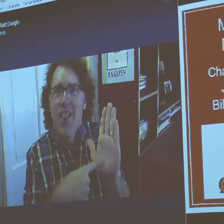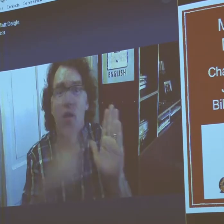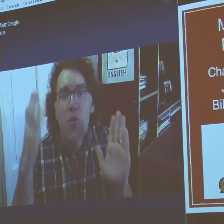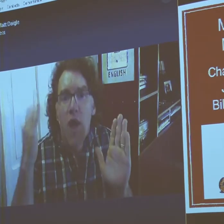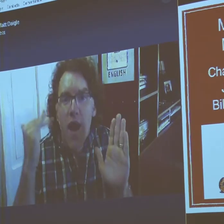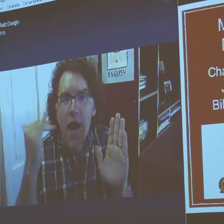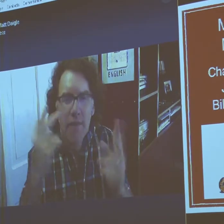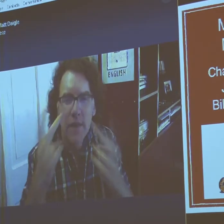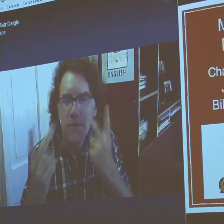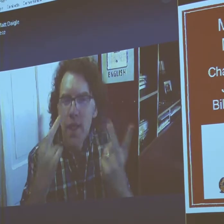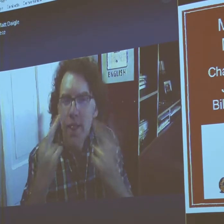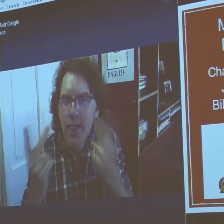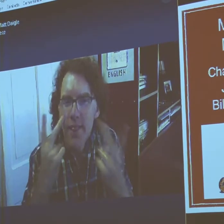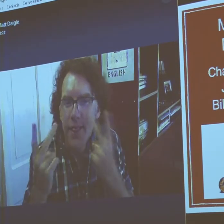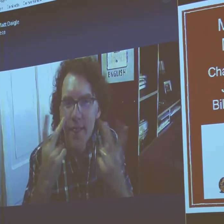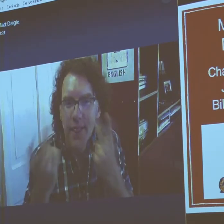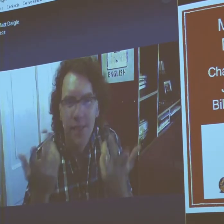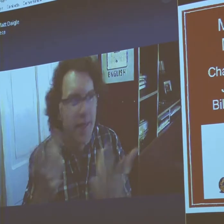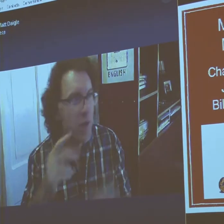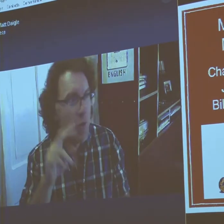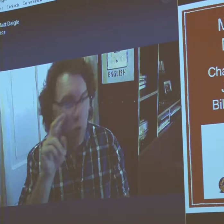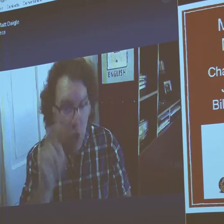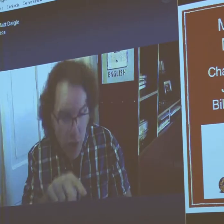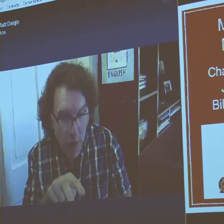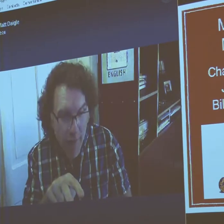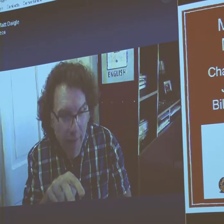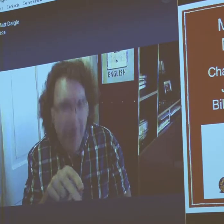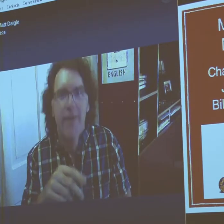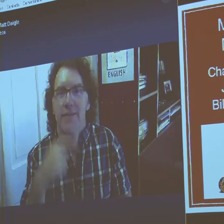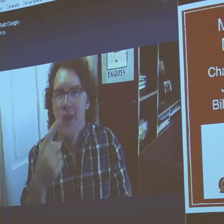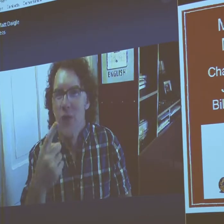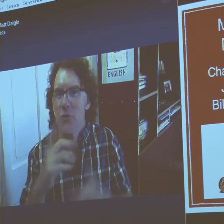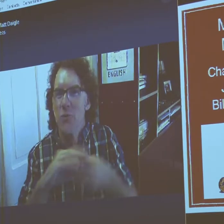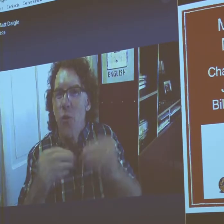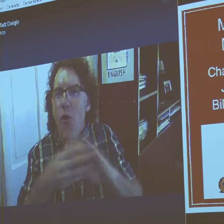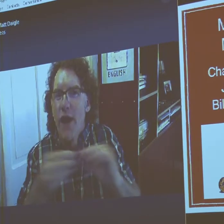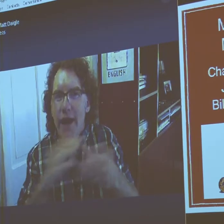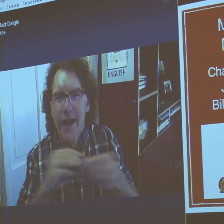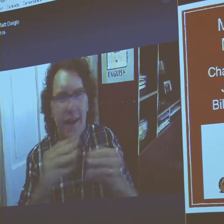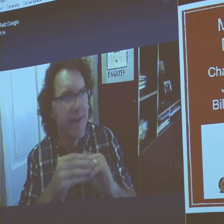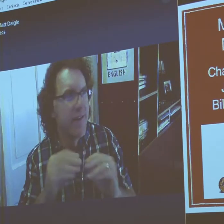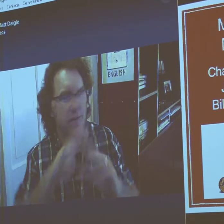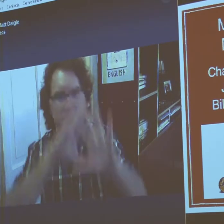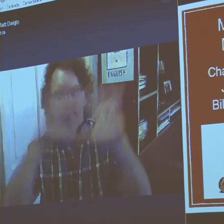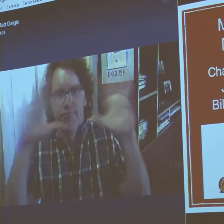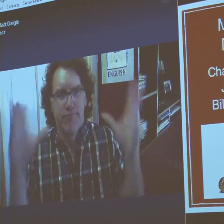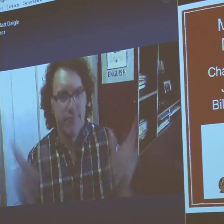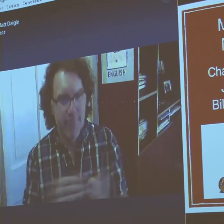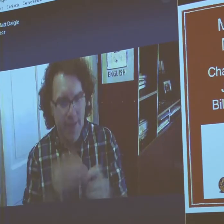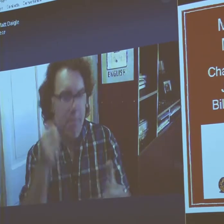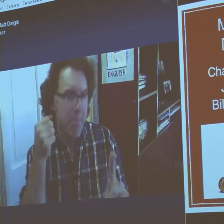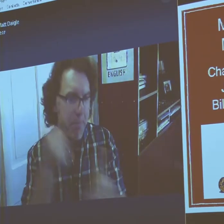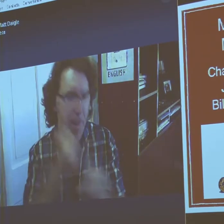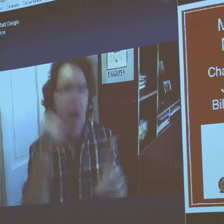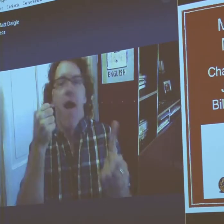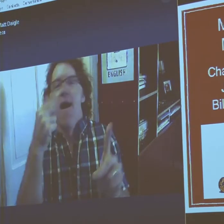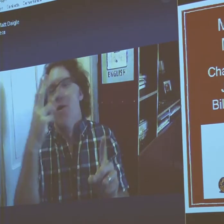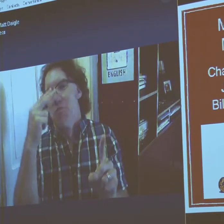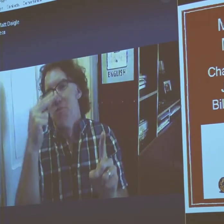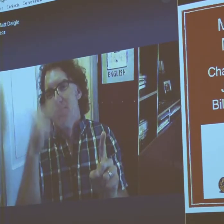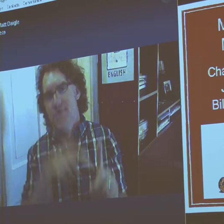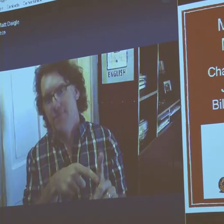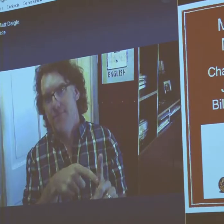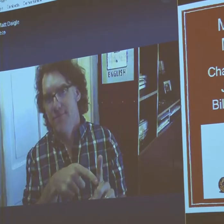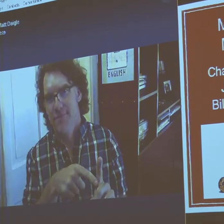I love that. Because it was so visual. You would look at it. It would tell a story immediately. You would get the